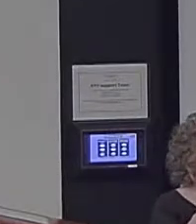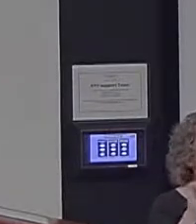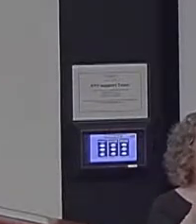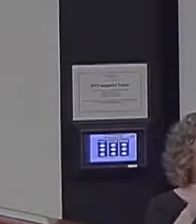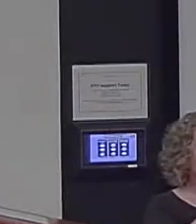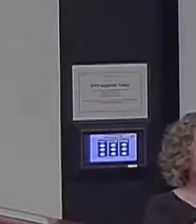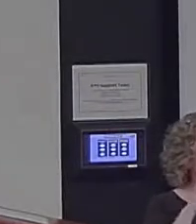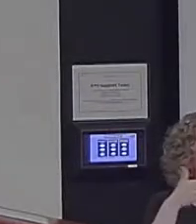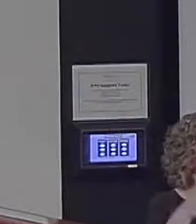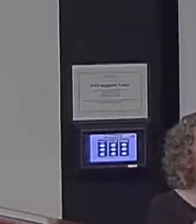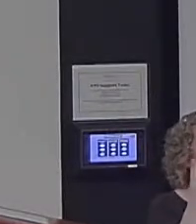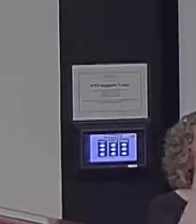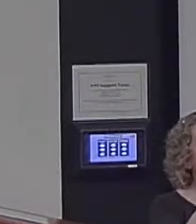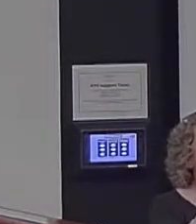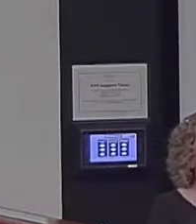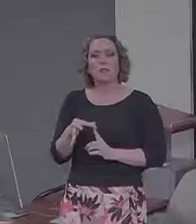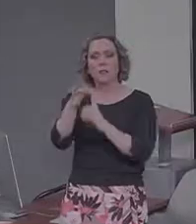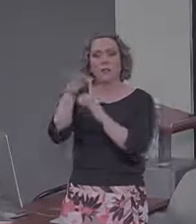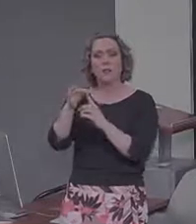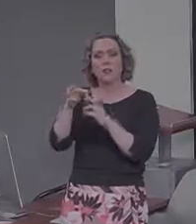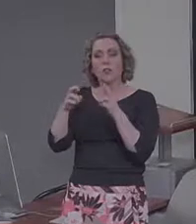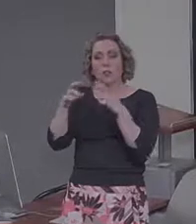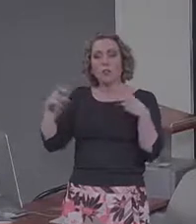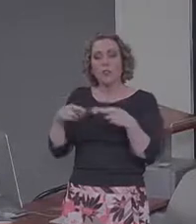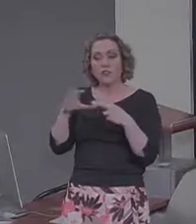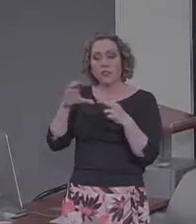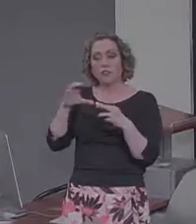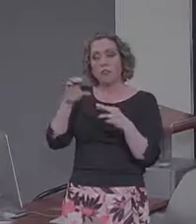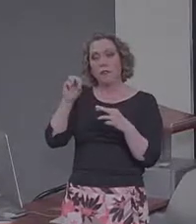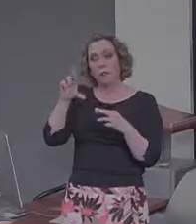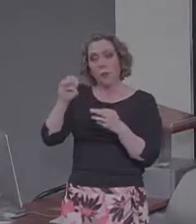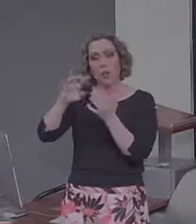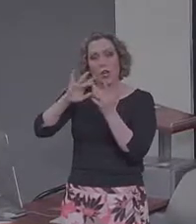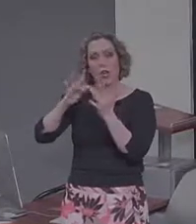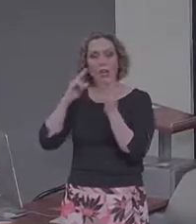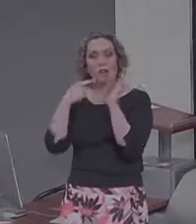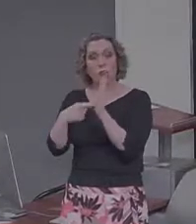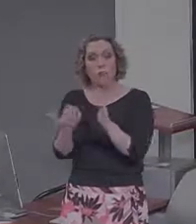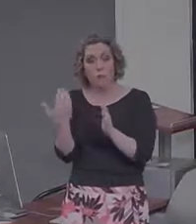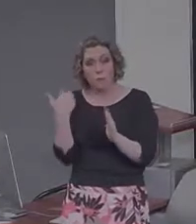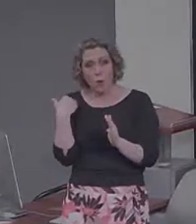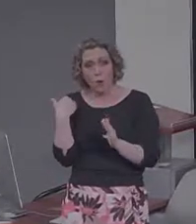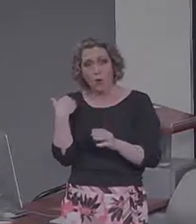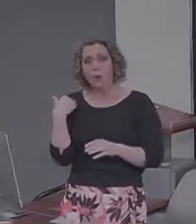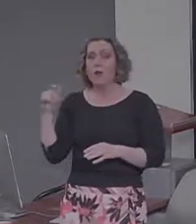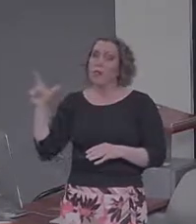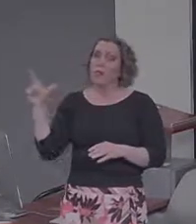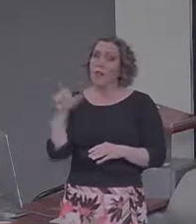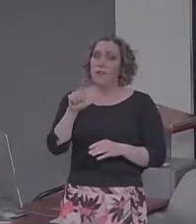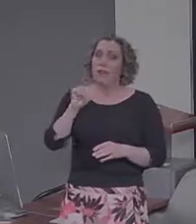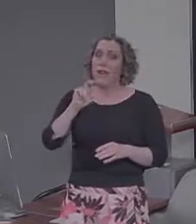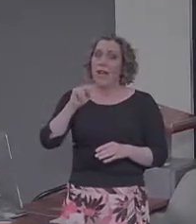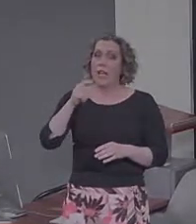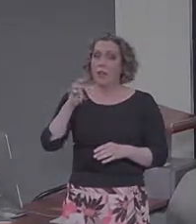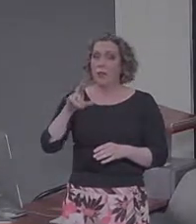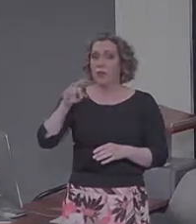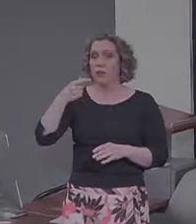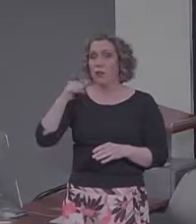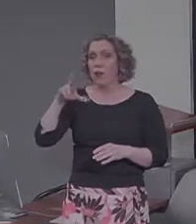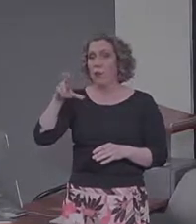one particular region of the core network that I showed you earlier, the left angular gyrus in the parietal